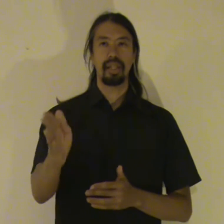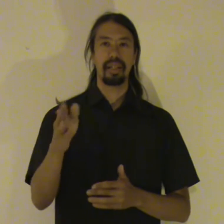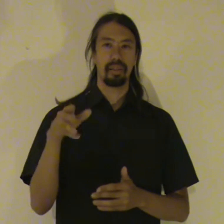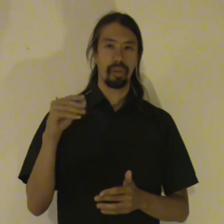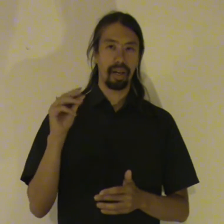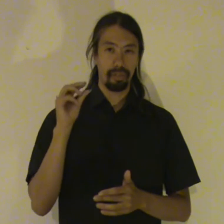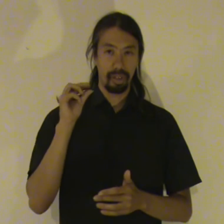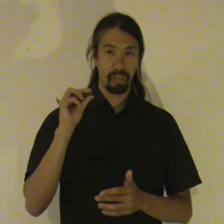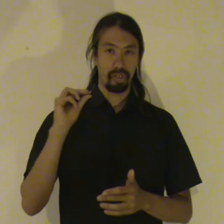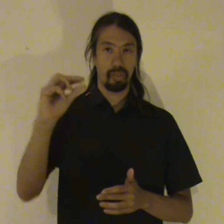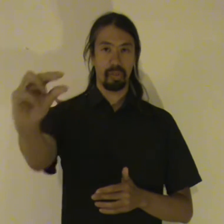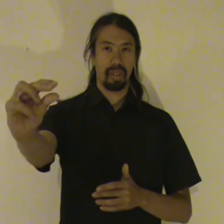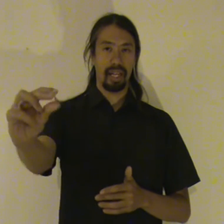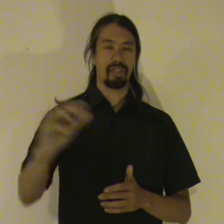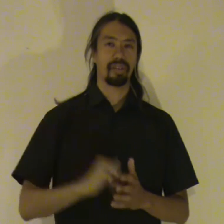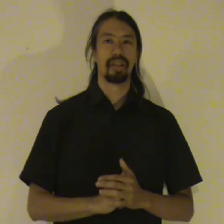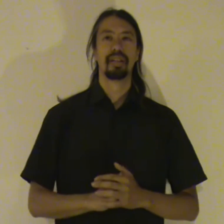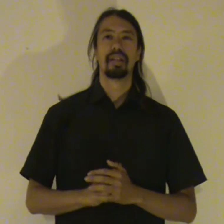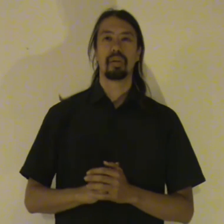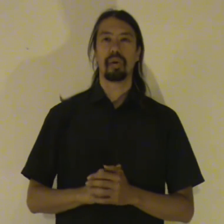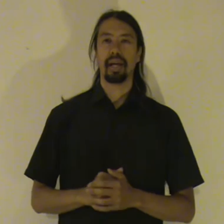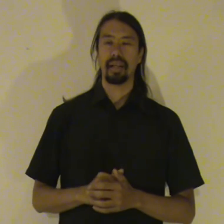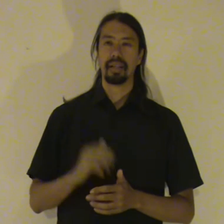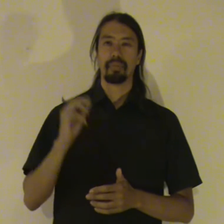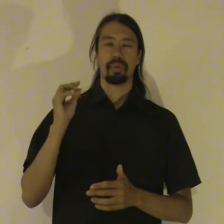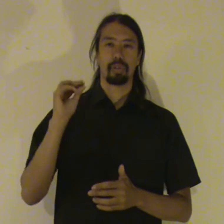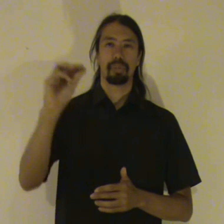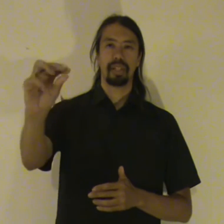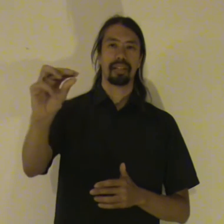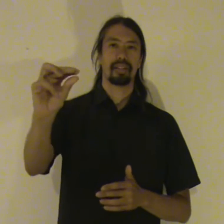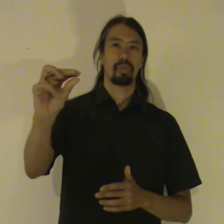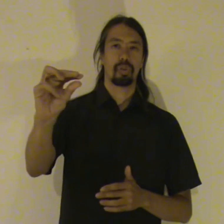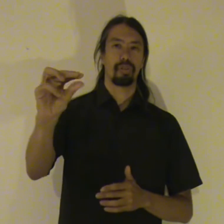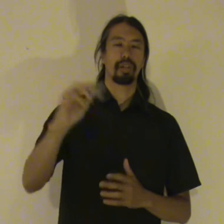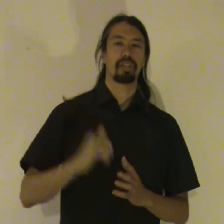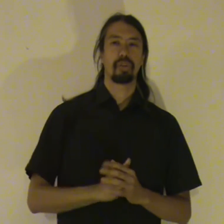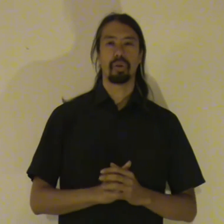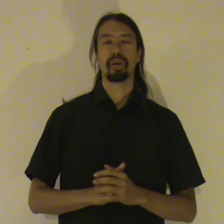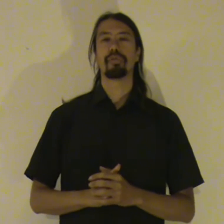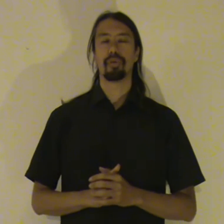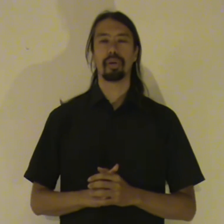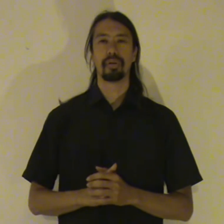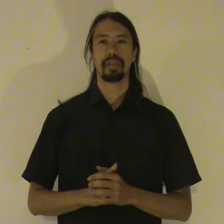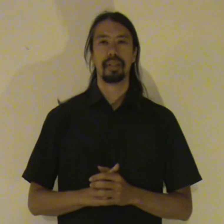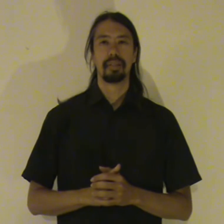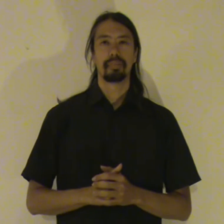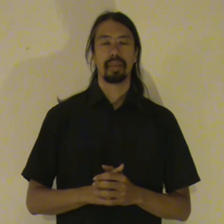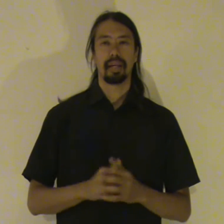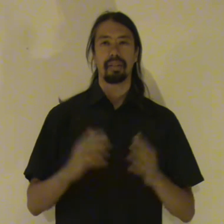You're having this almost laser ray. Which you're projecting towards the things you're looking for. And